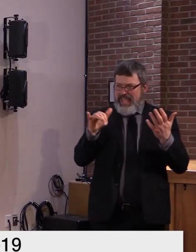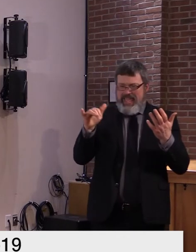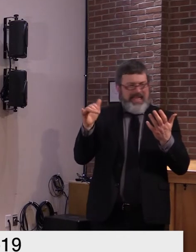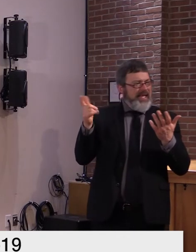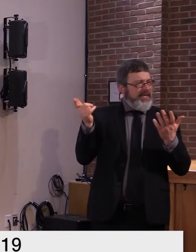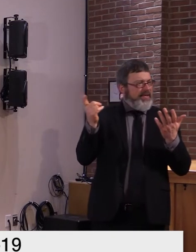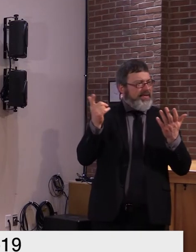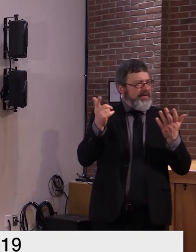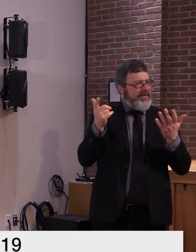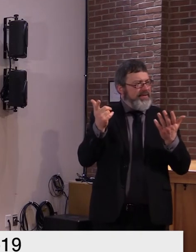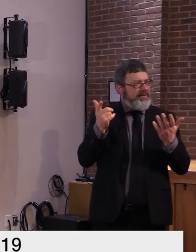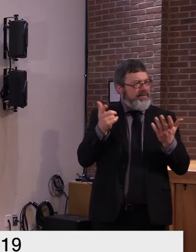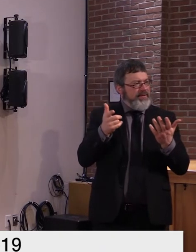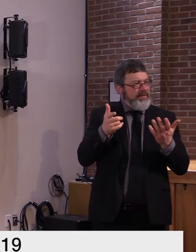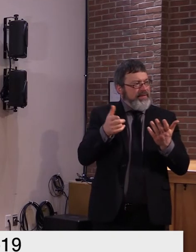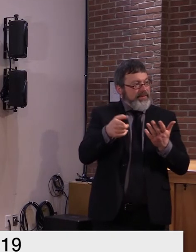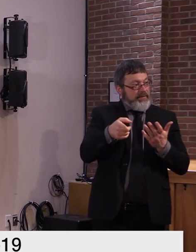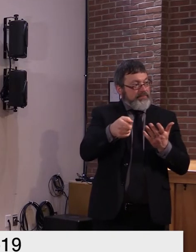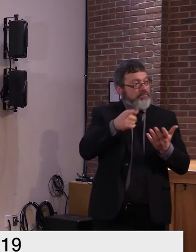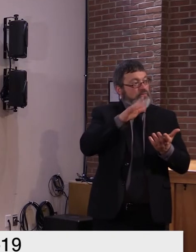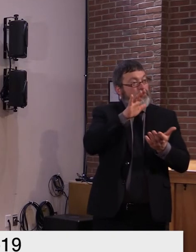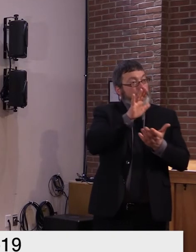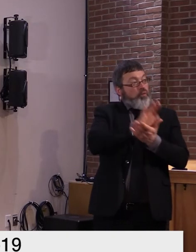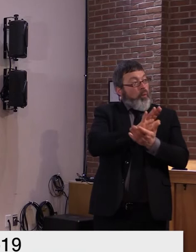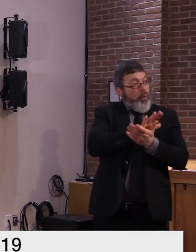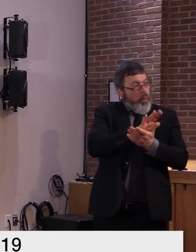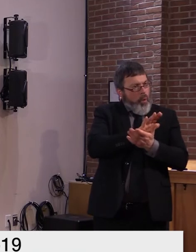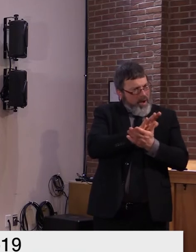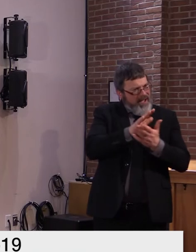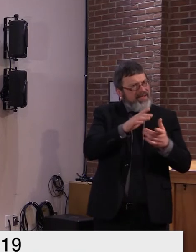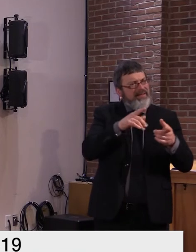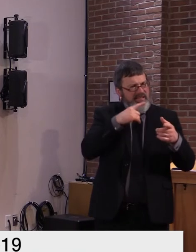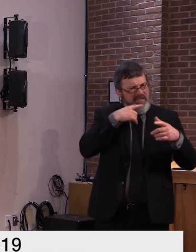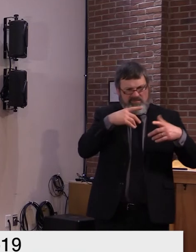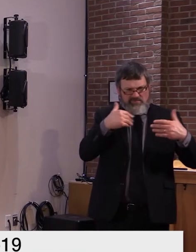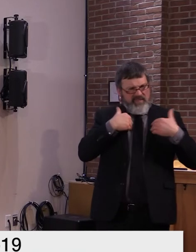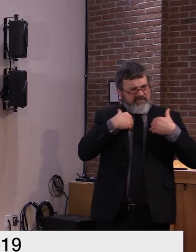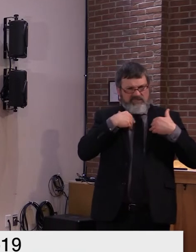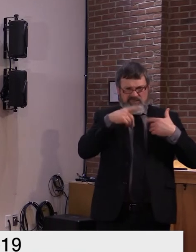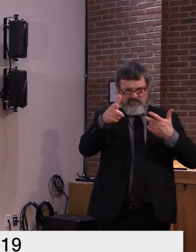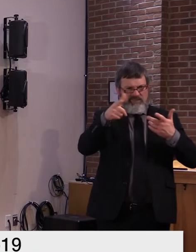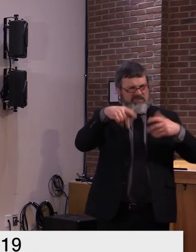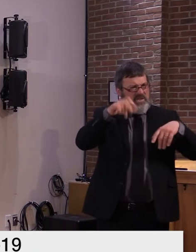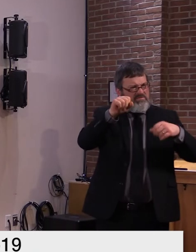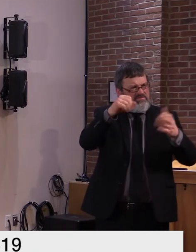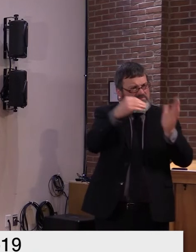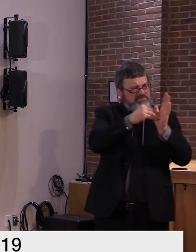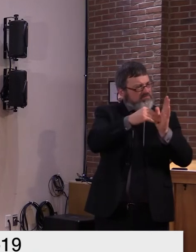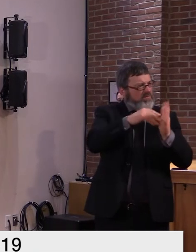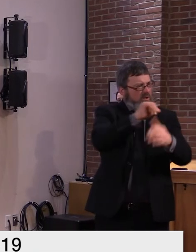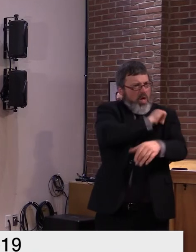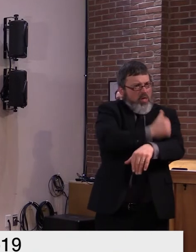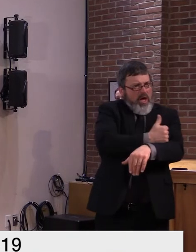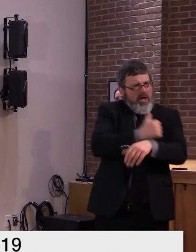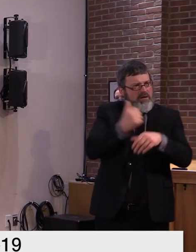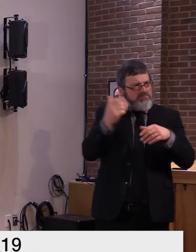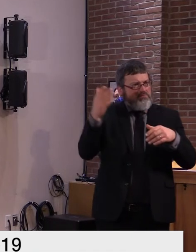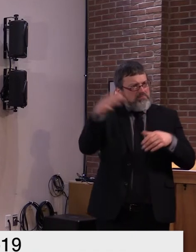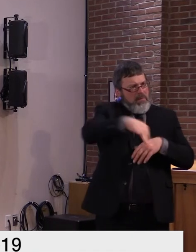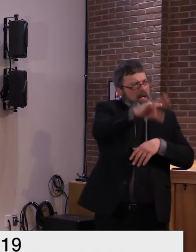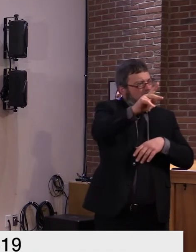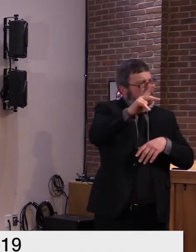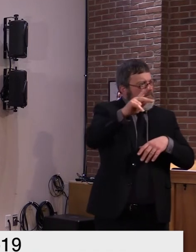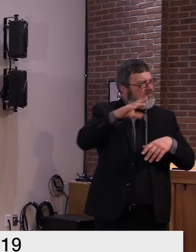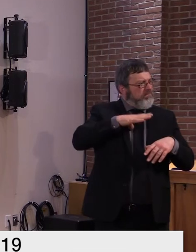for instance could drive a kid to school but the same grandparents couldn't interact with the kids on the weekend or during the